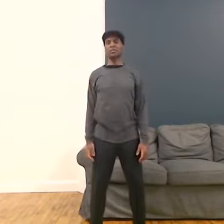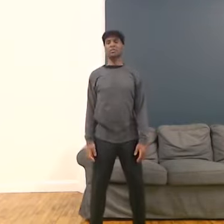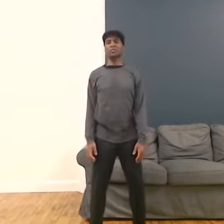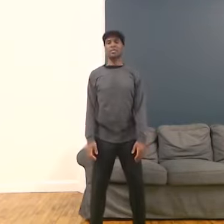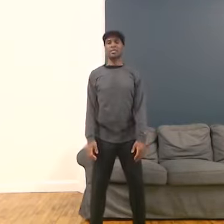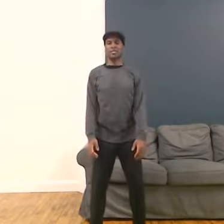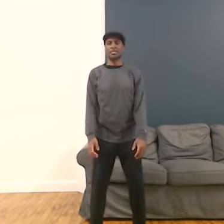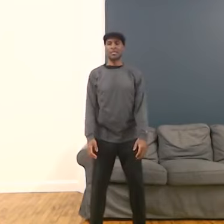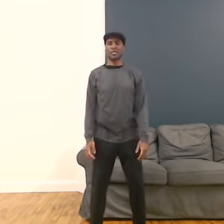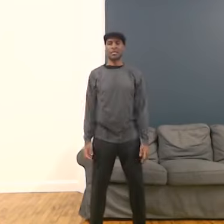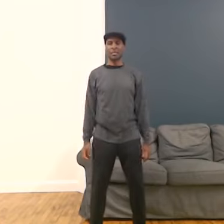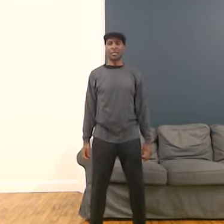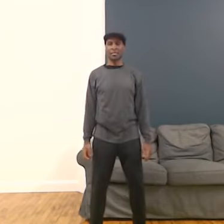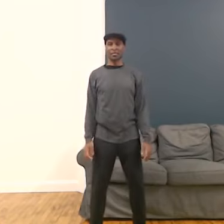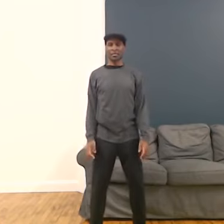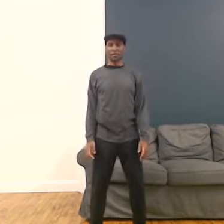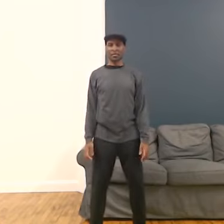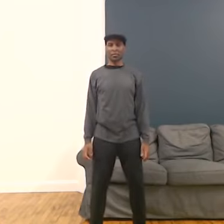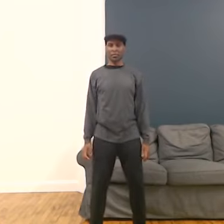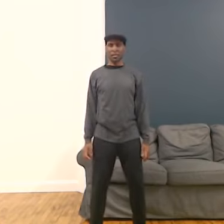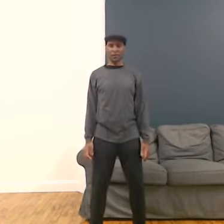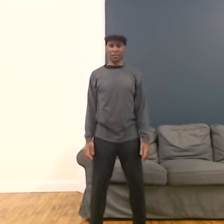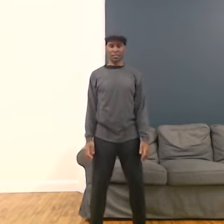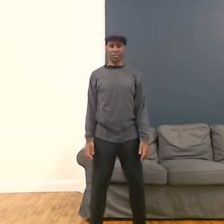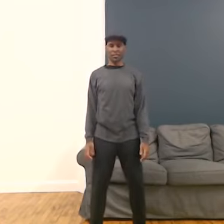Alright. That'll take some time to do some neck rotations.